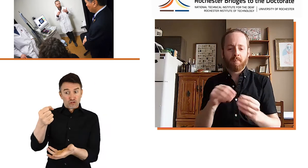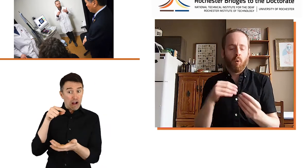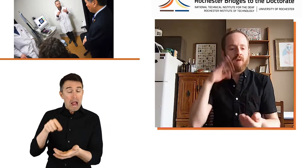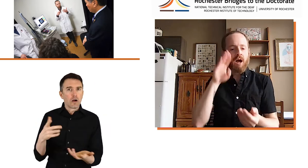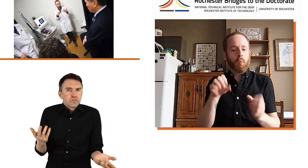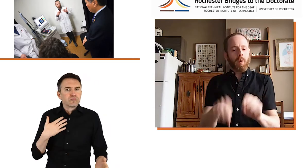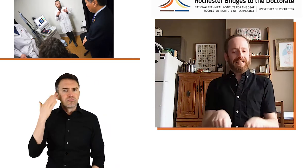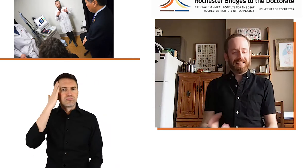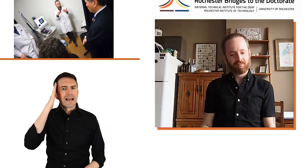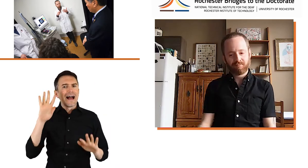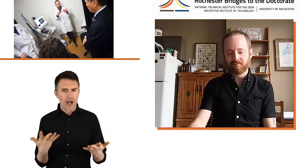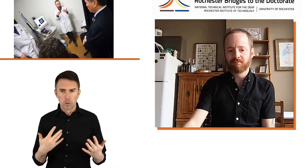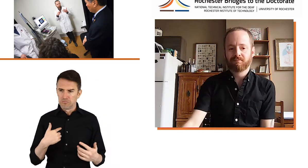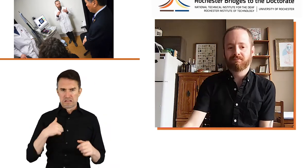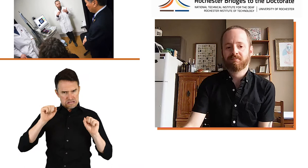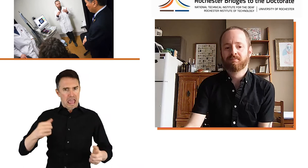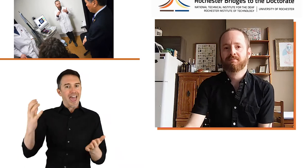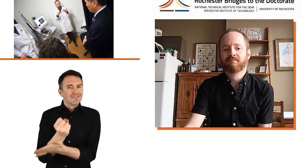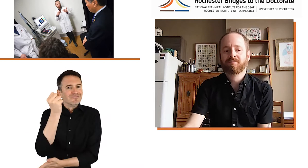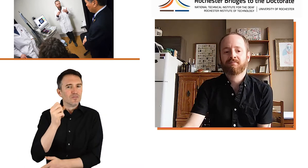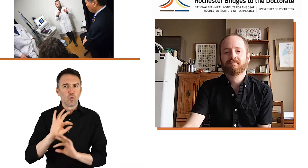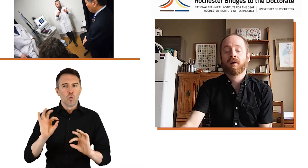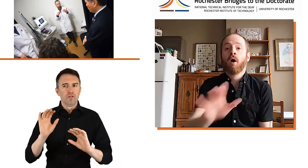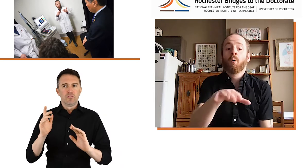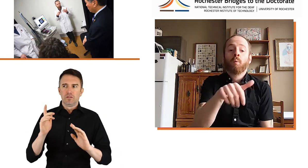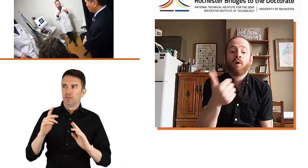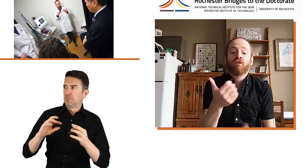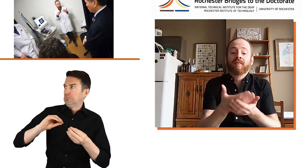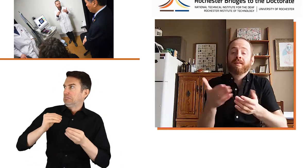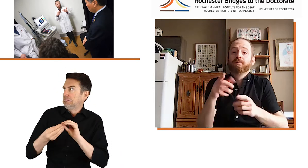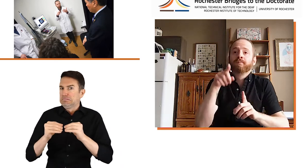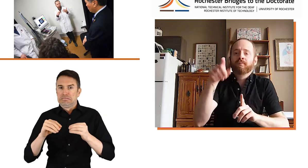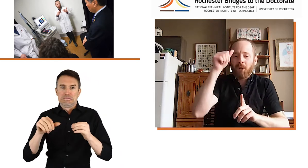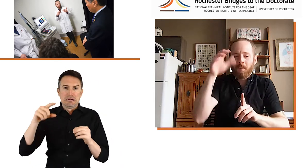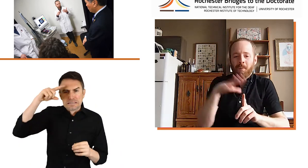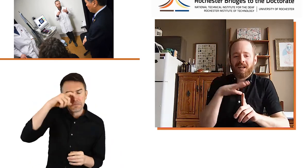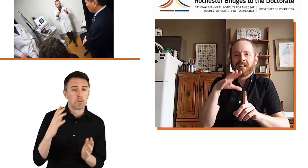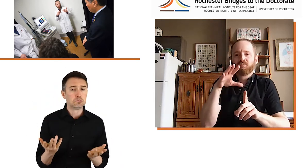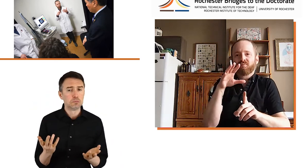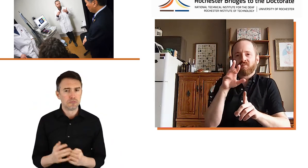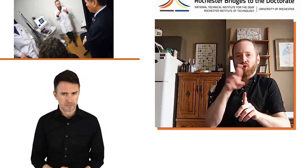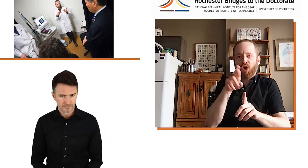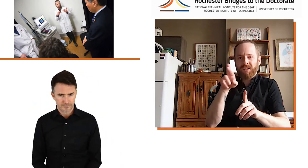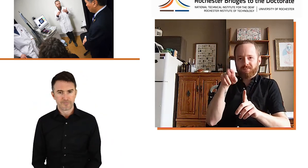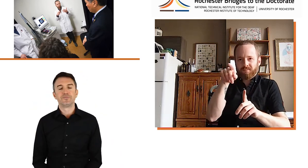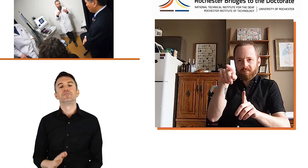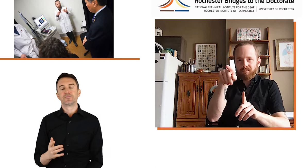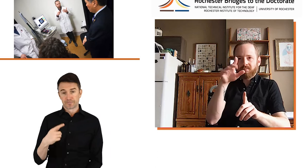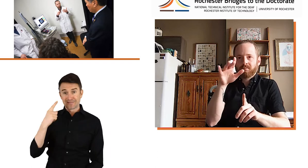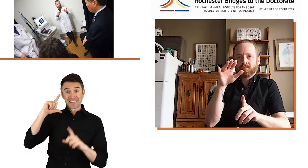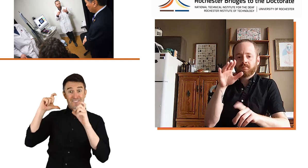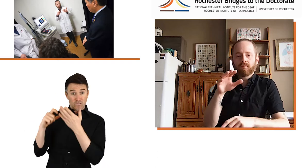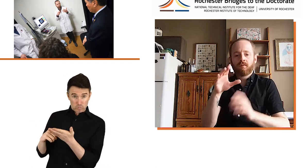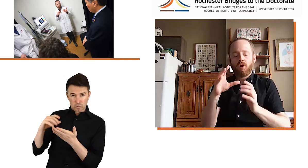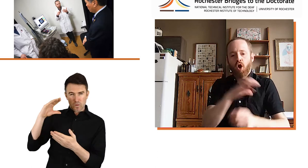So receiving a grant really verified that I validated that I could do it, I could be successful. And the man